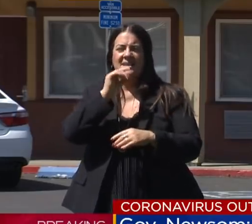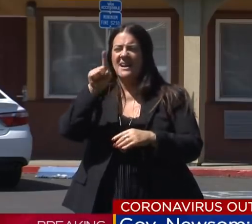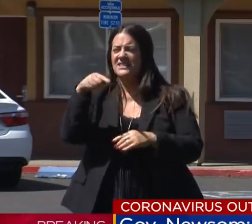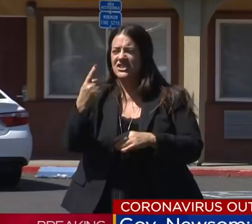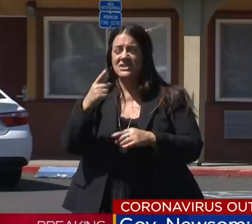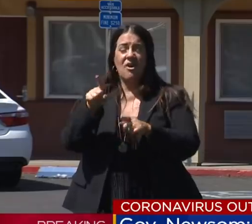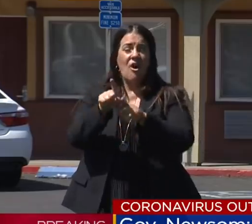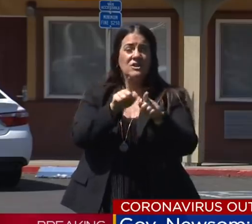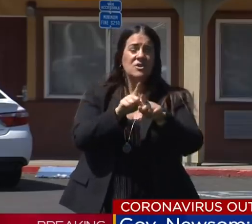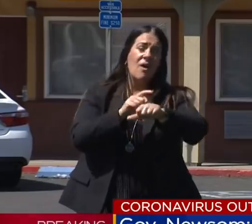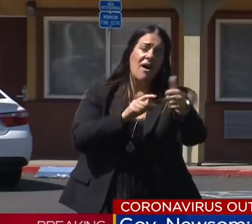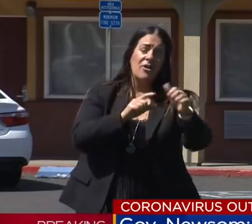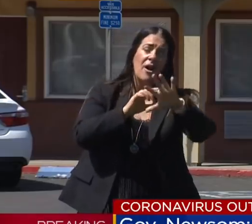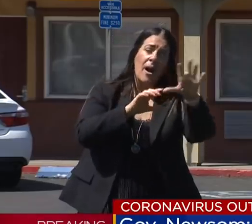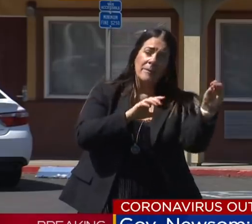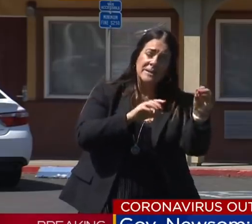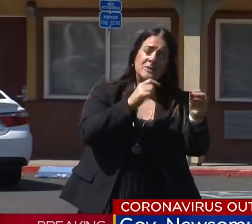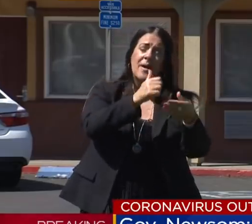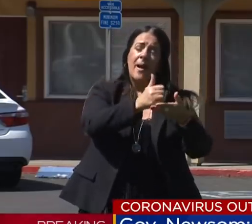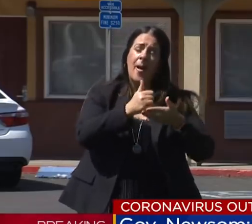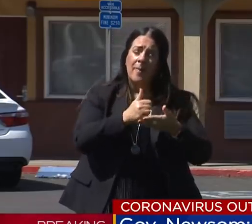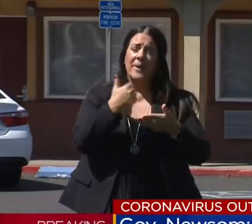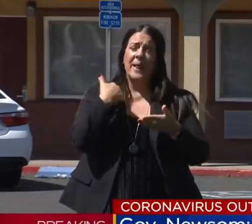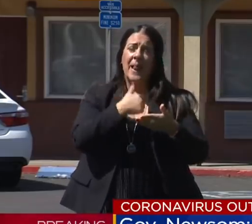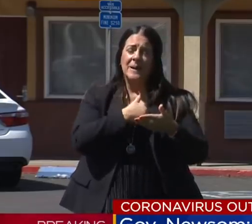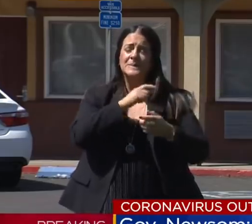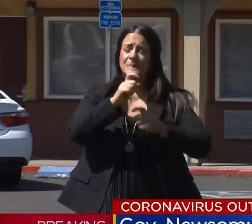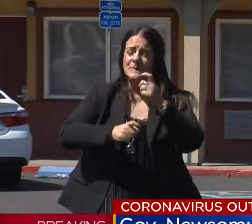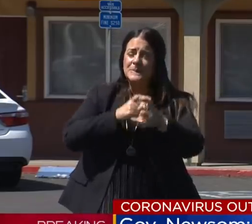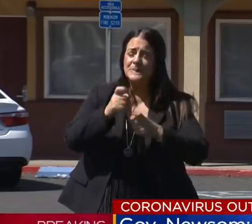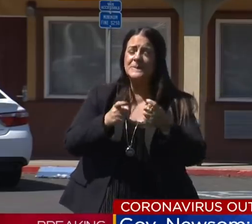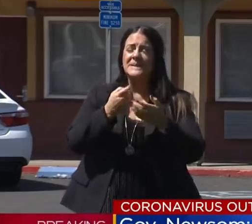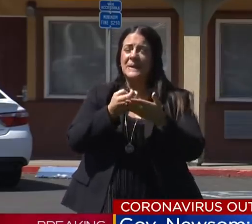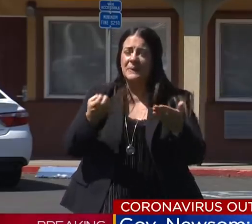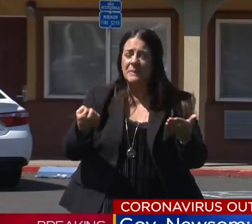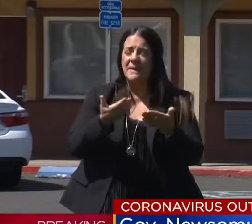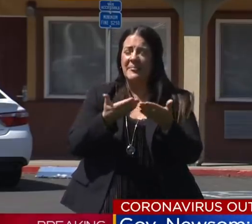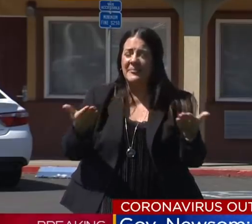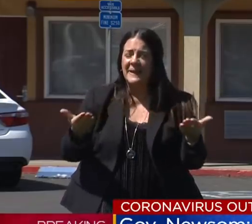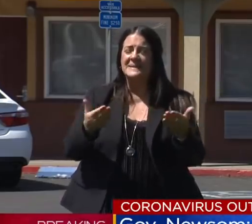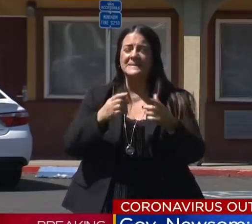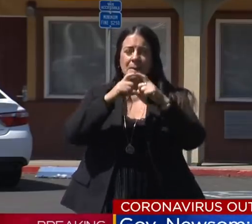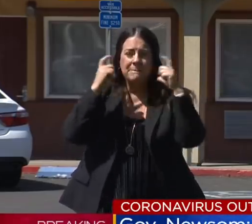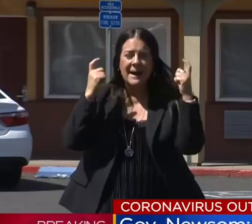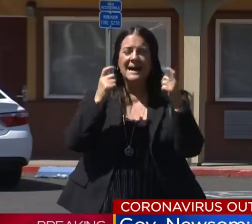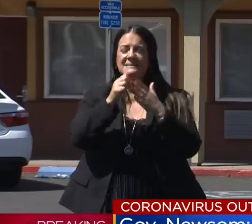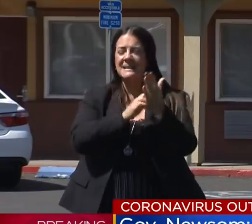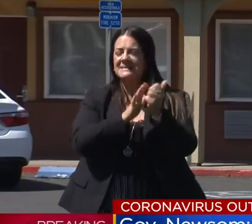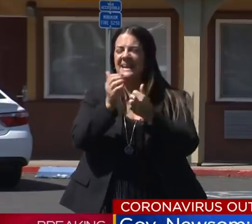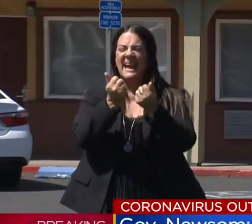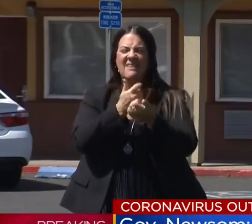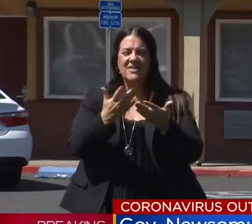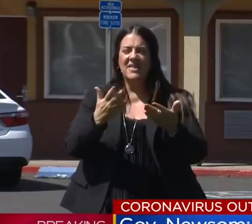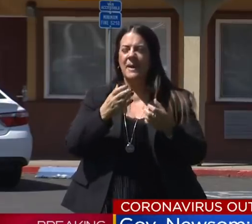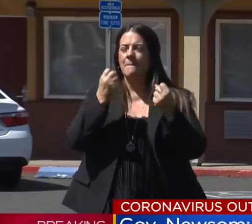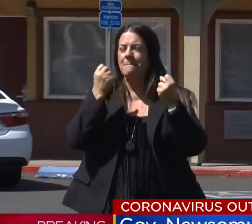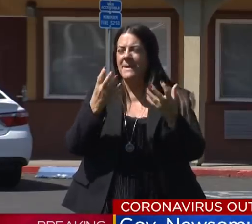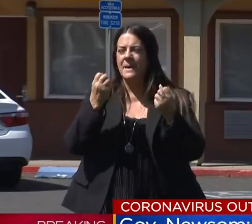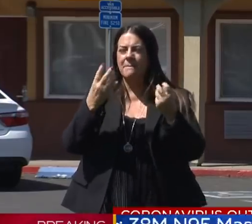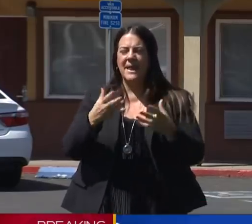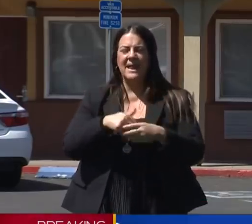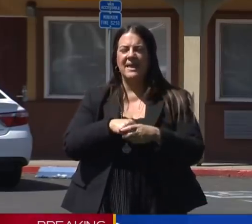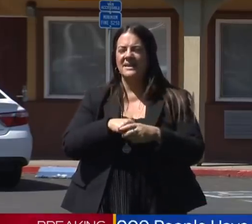gowns and masks. And, of course, we need the people that are retired to come back and those with expertise as radiologists and EMTs,